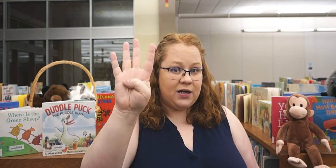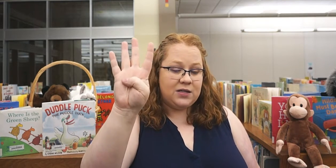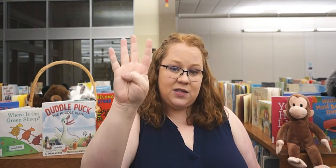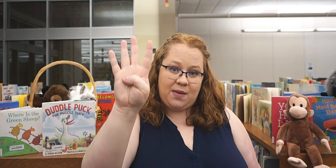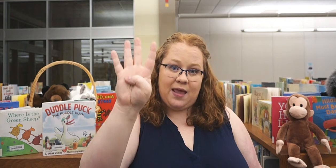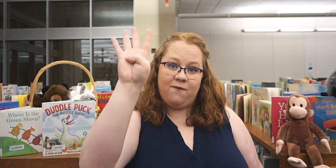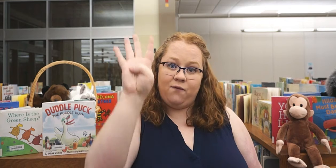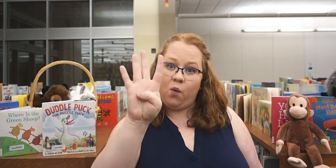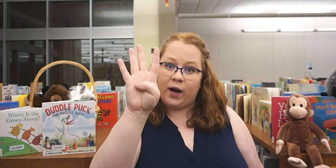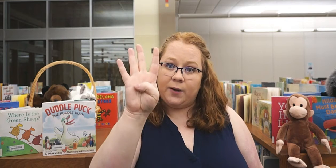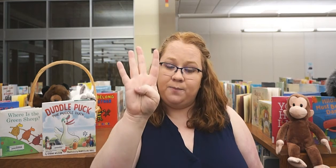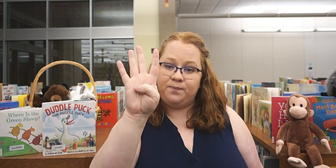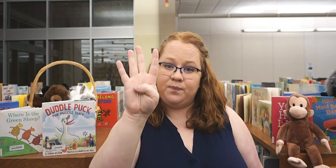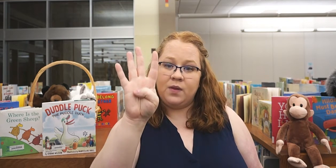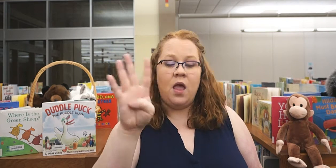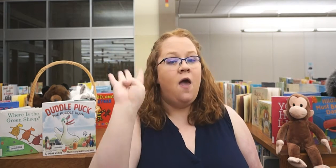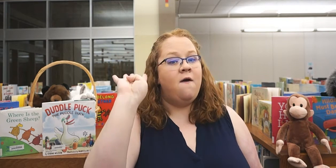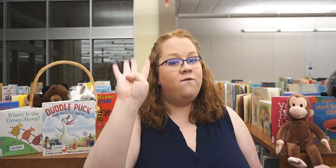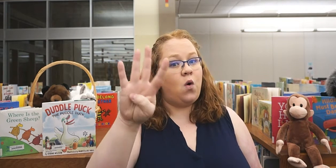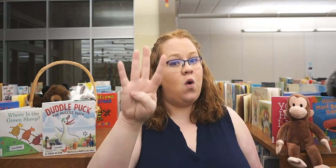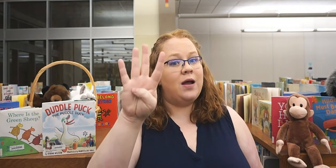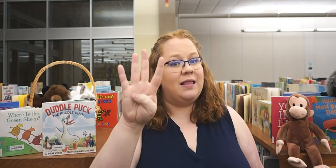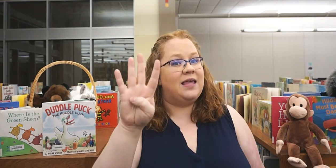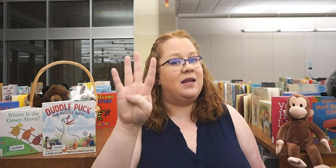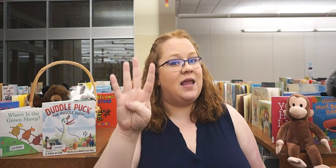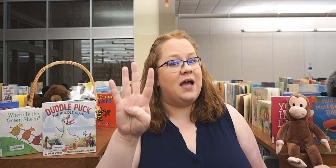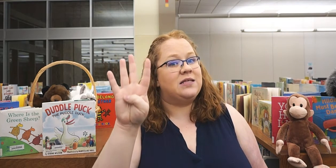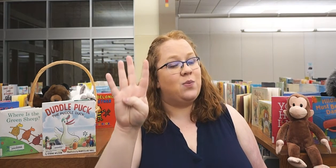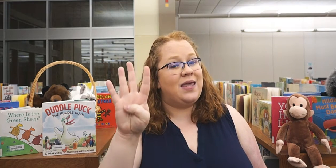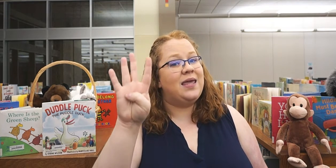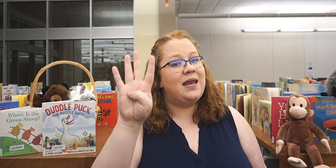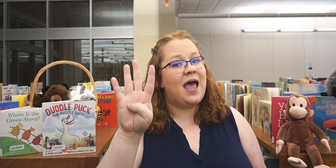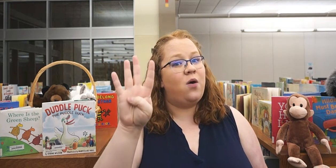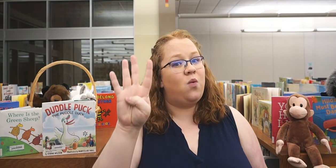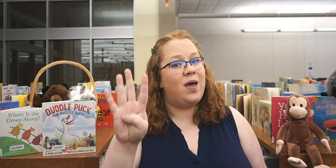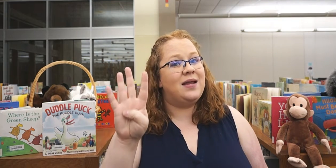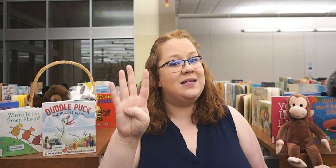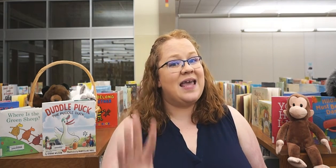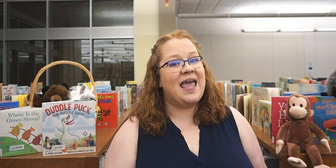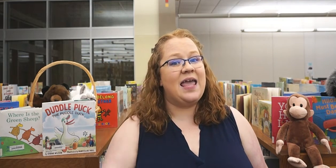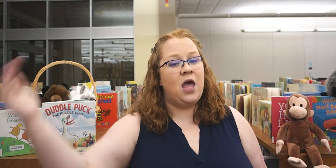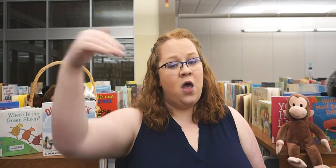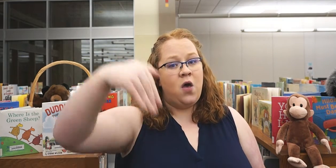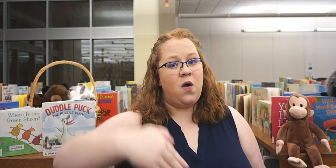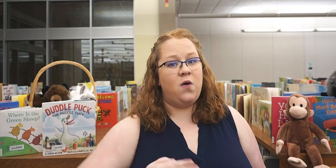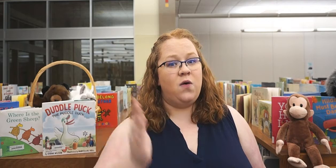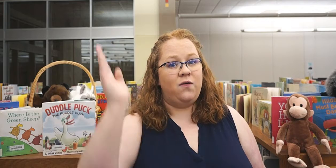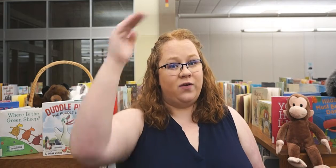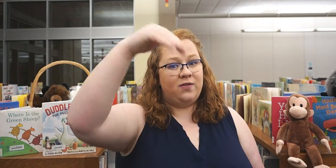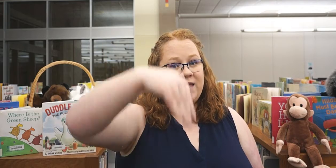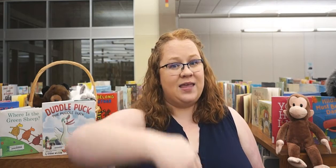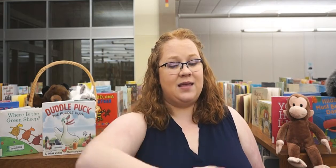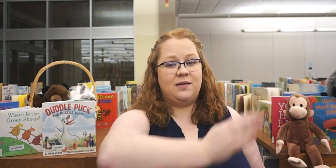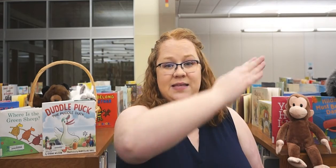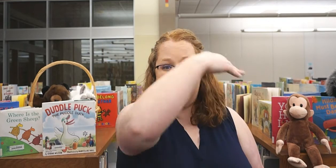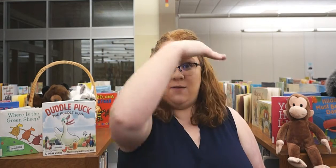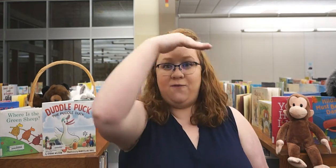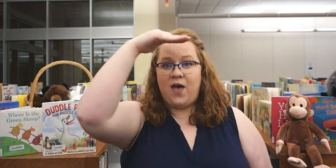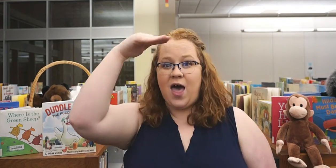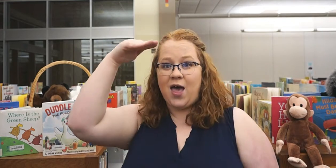to make four. Four Little Ducks went out one day, over the hills and far